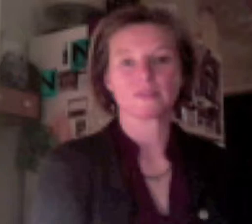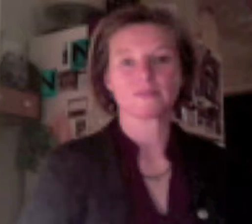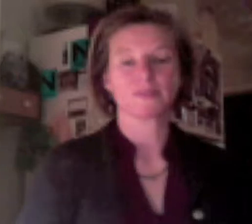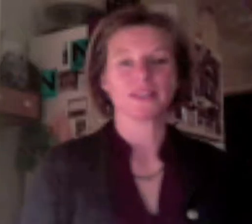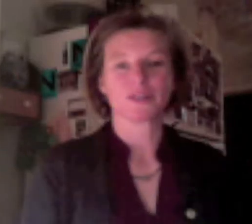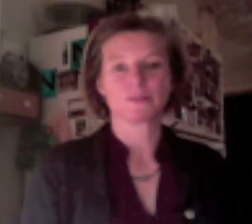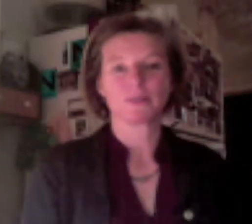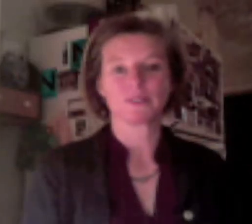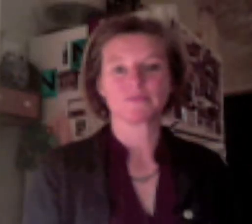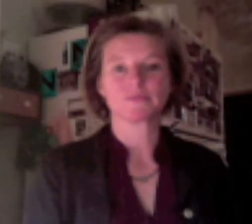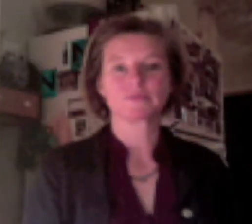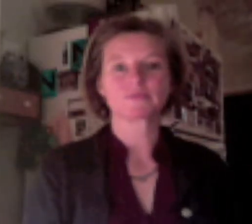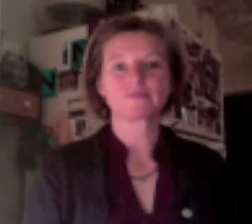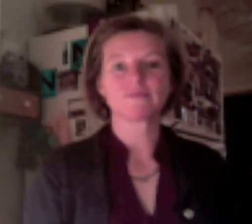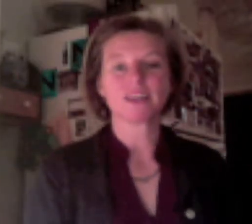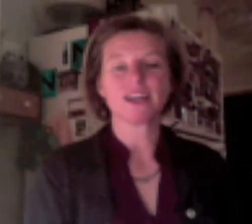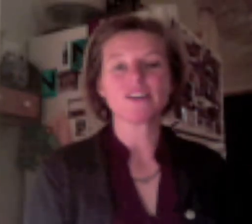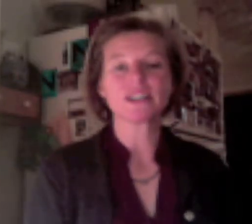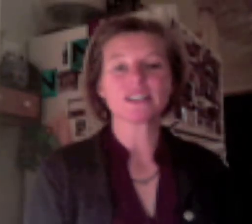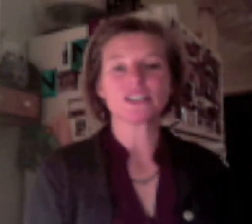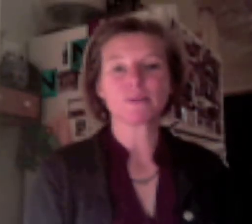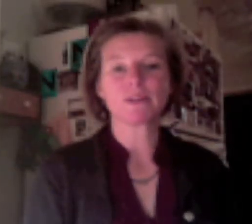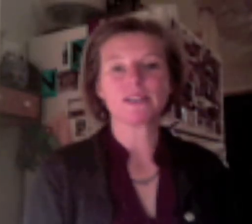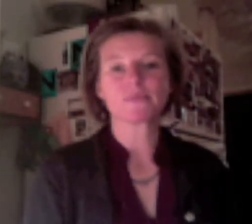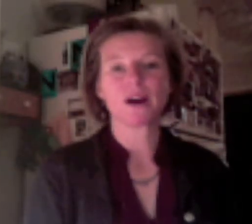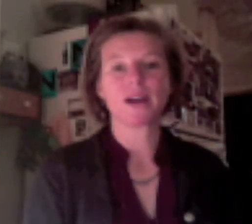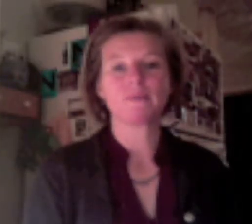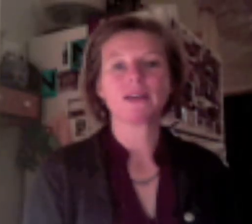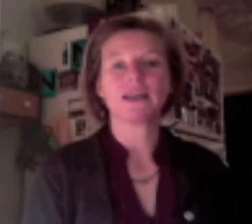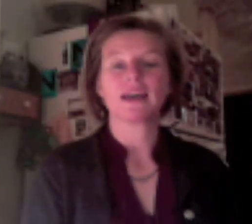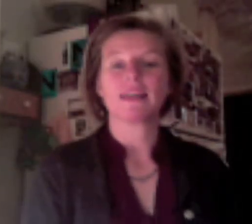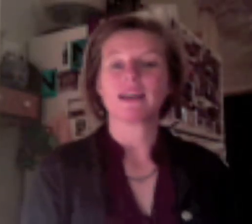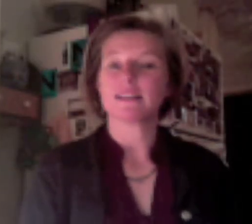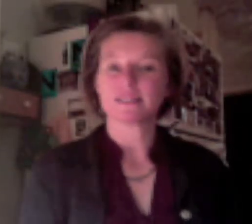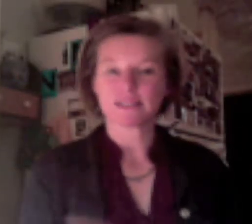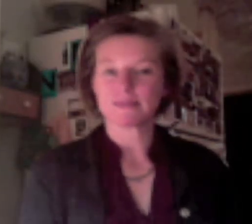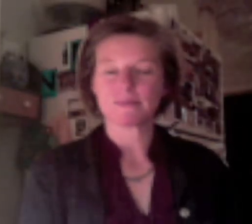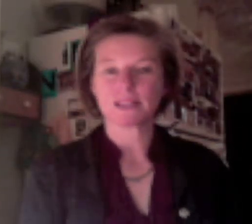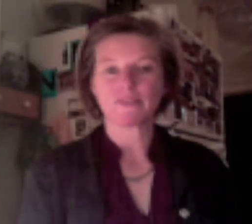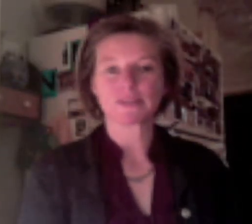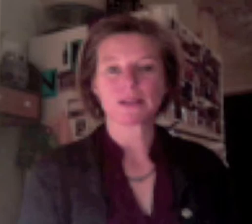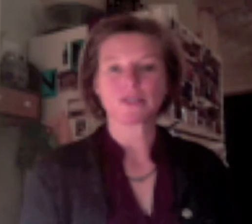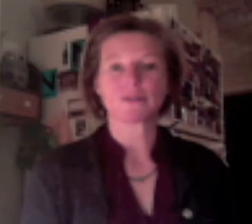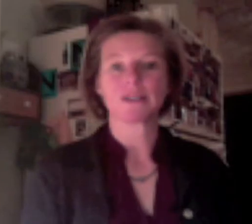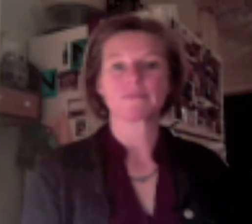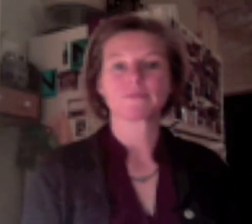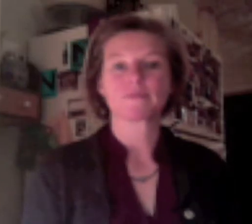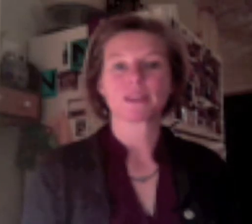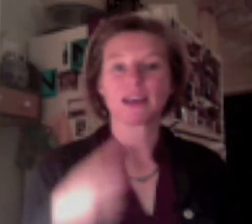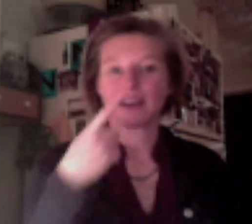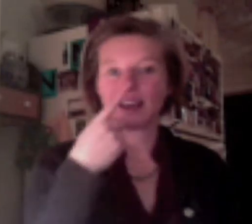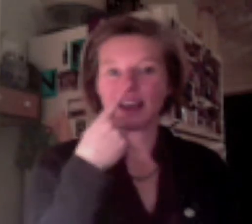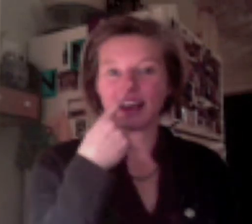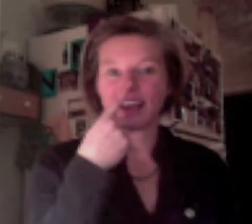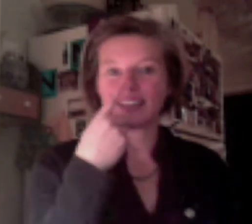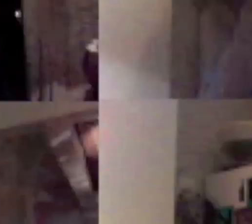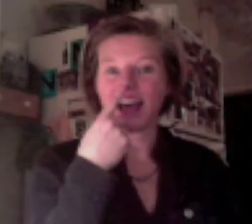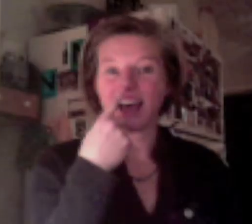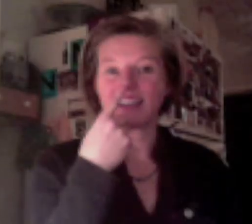Learning your computer. Here's a little Japanese rhyme that is self-explanatory. Hana Hana